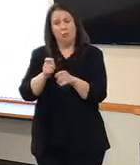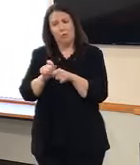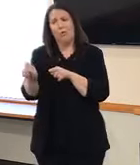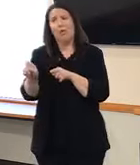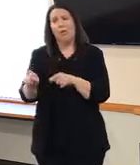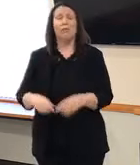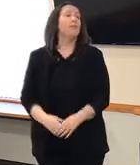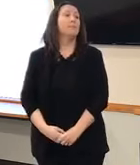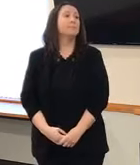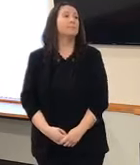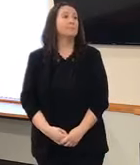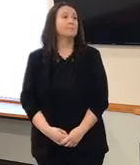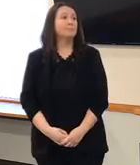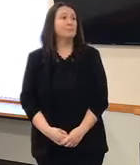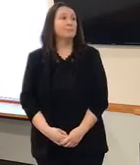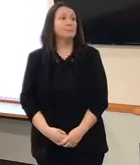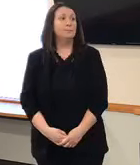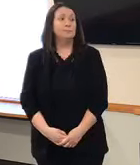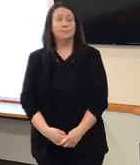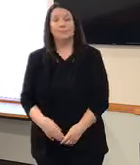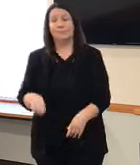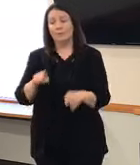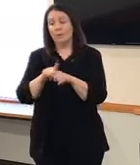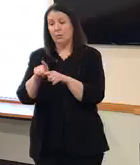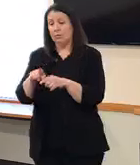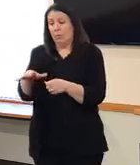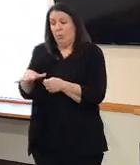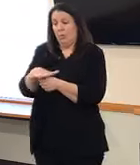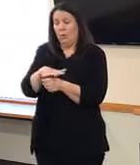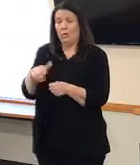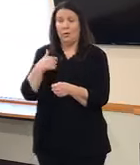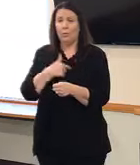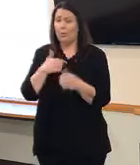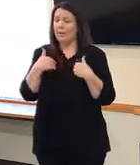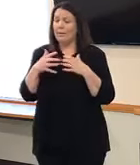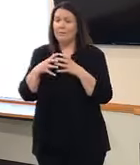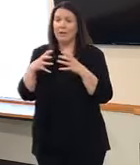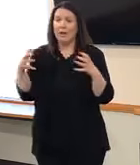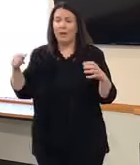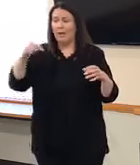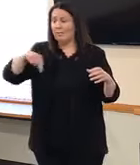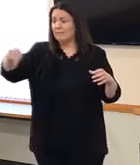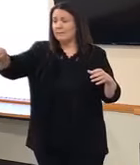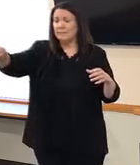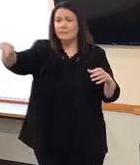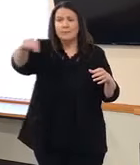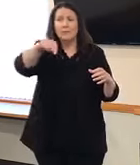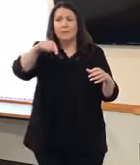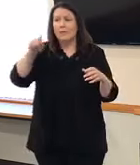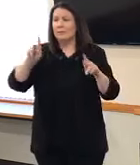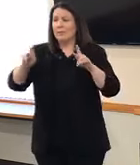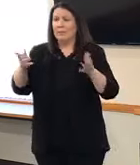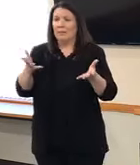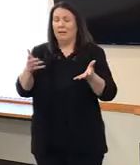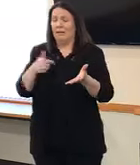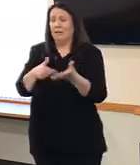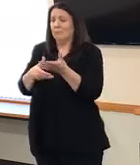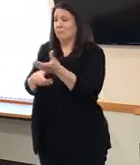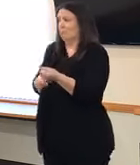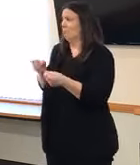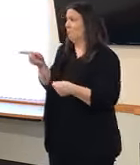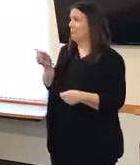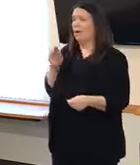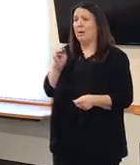Locally, I also have complete confidence in our operations team and our health department administrator, Monica Hendrickson.